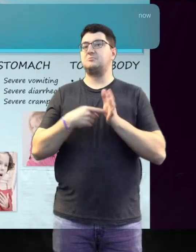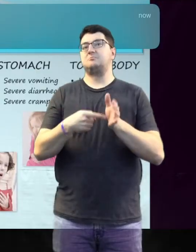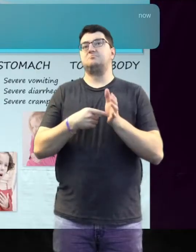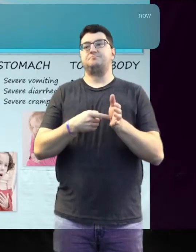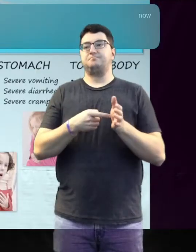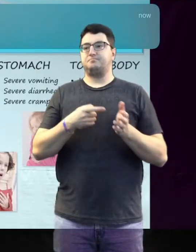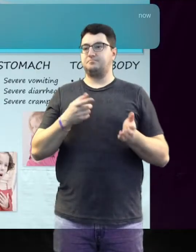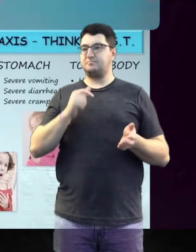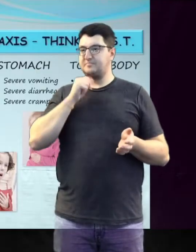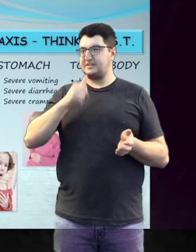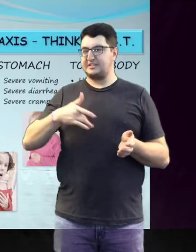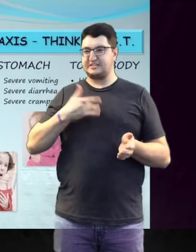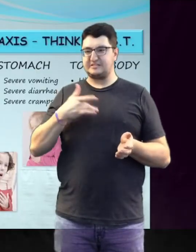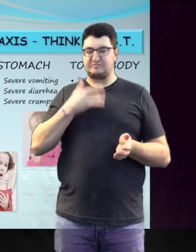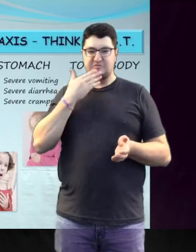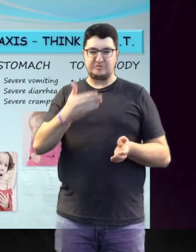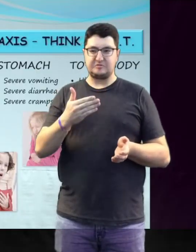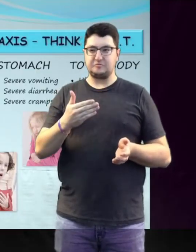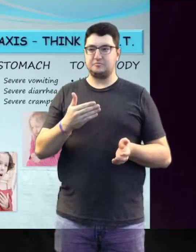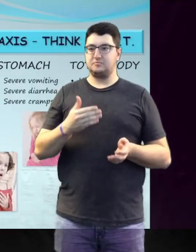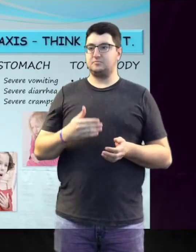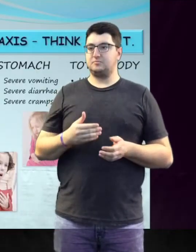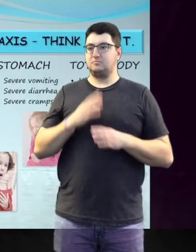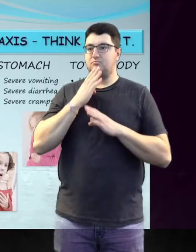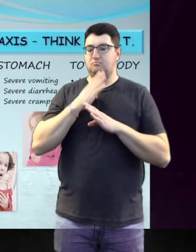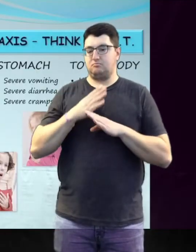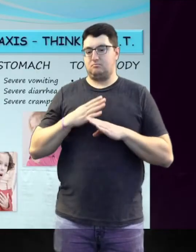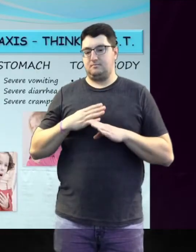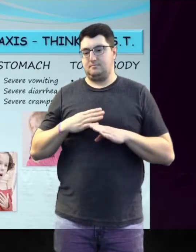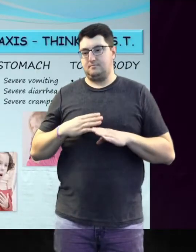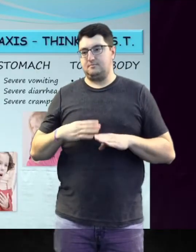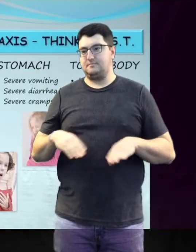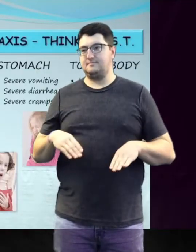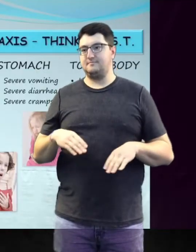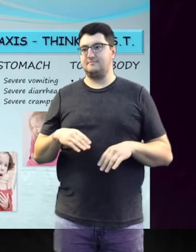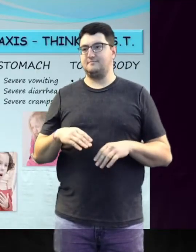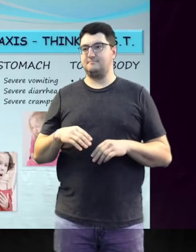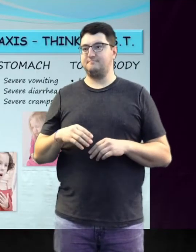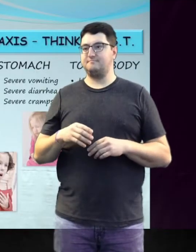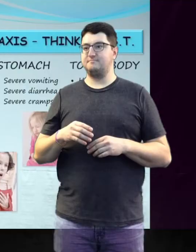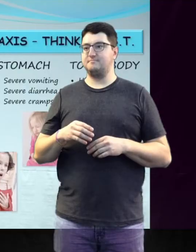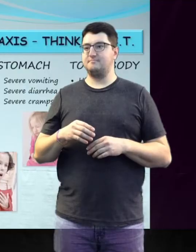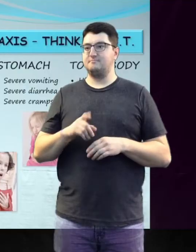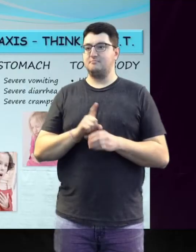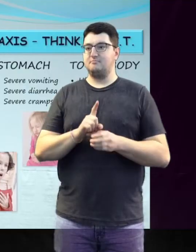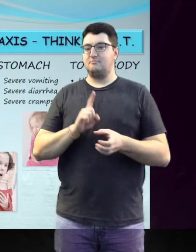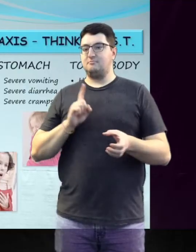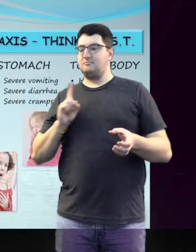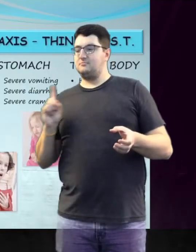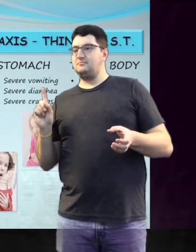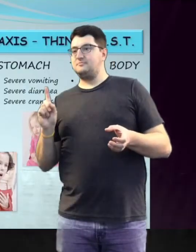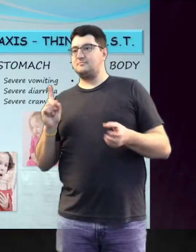child saying they don't feel right, becoming unusually quiet or withdrawn, becoming suddenly tired,